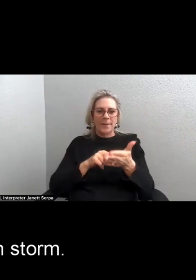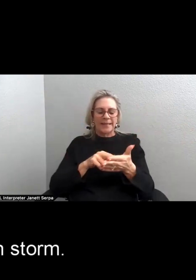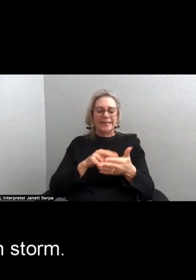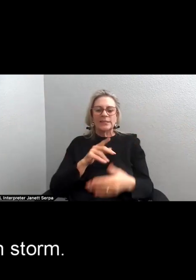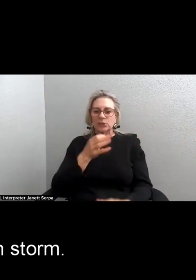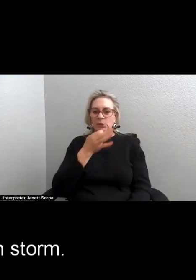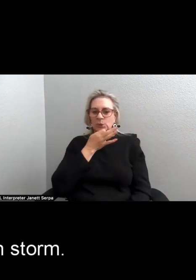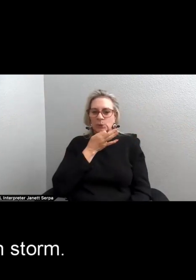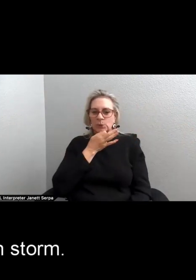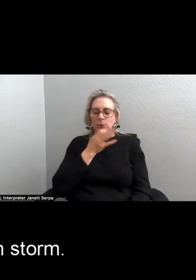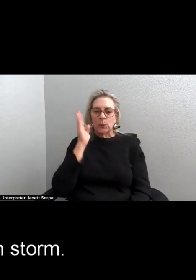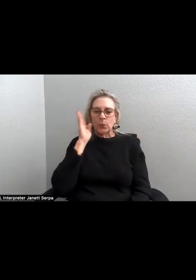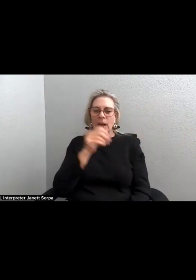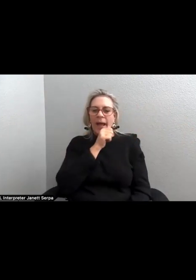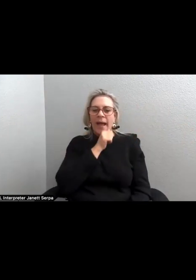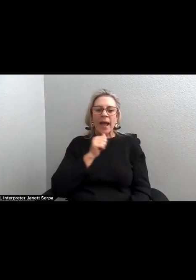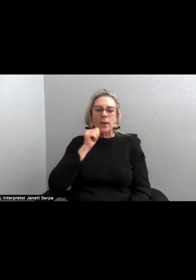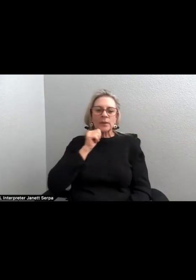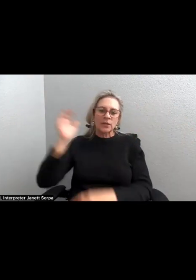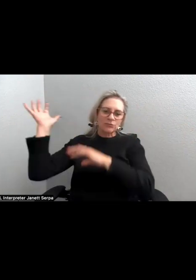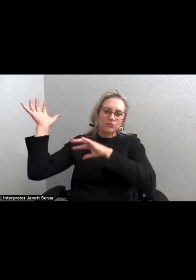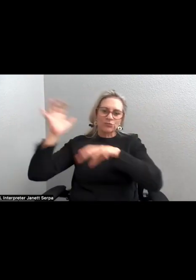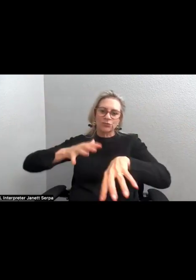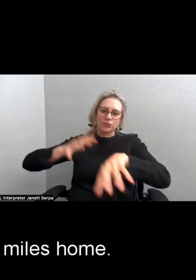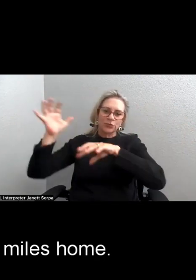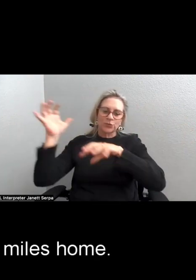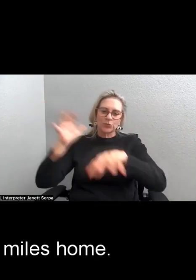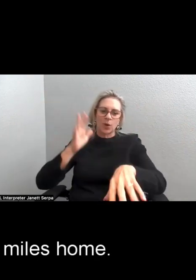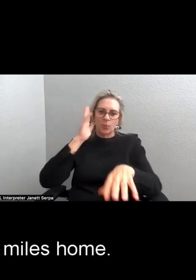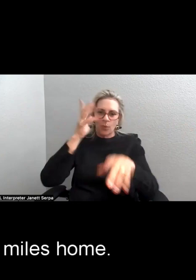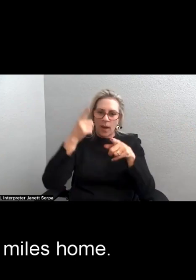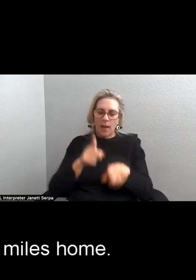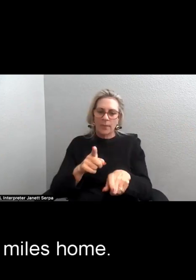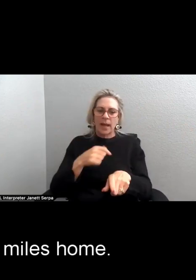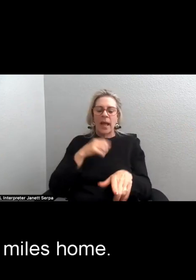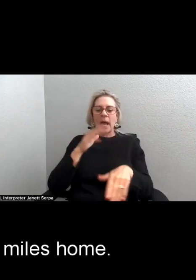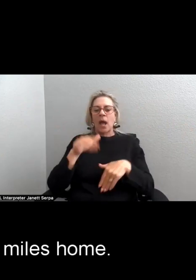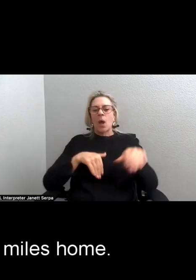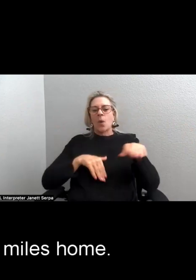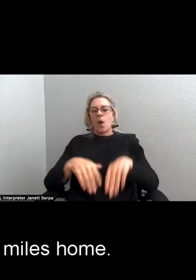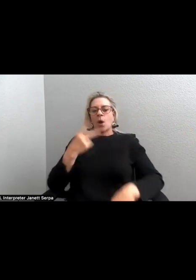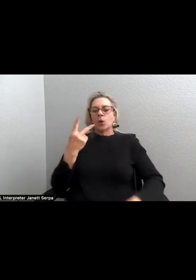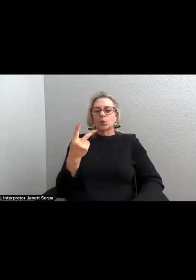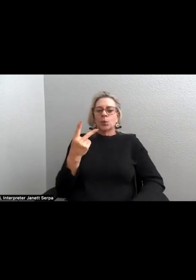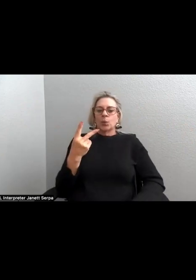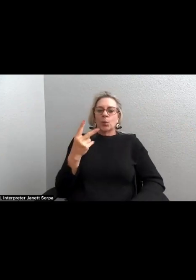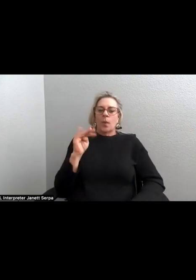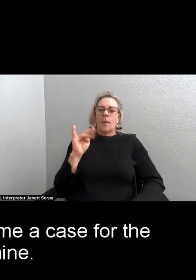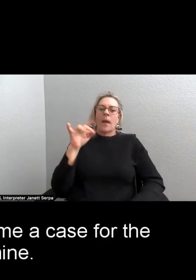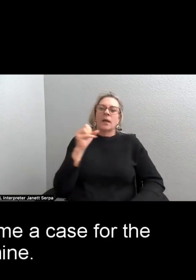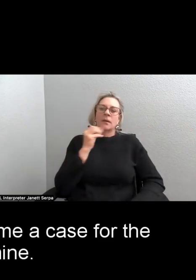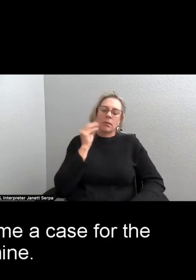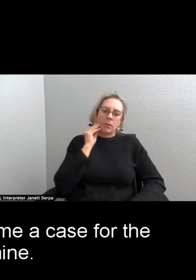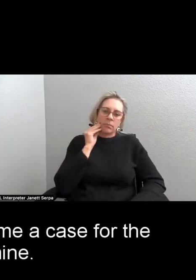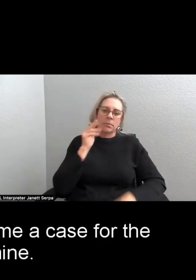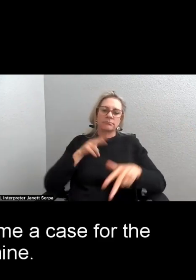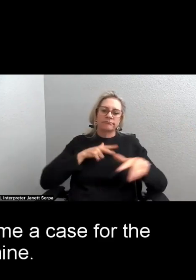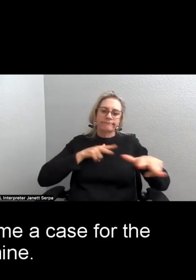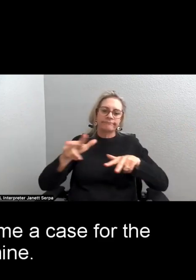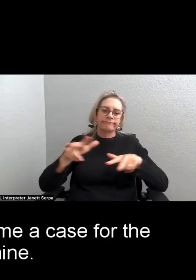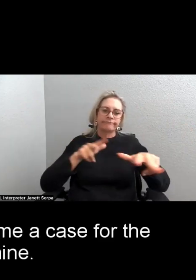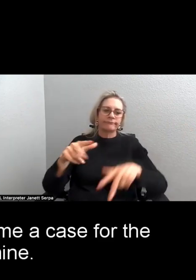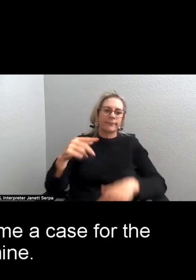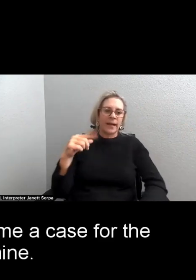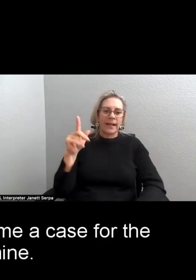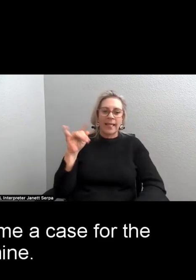monsoon storm. I walk the two miles home. Gladys didn't give me